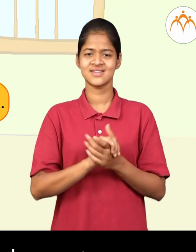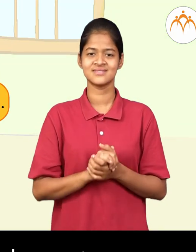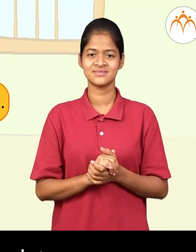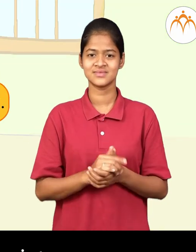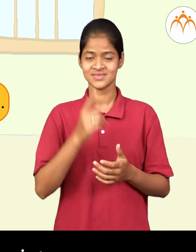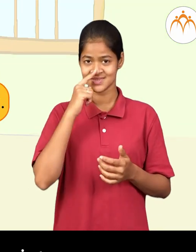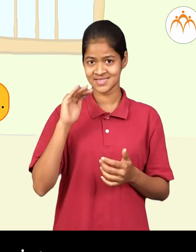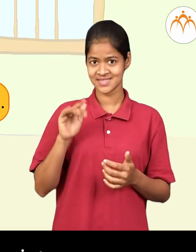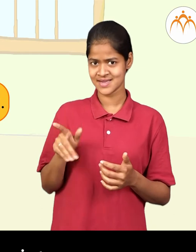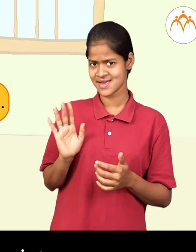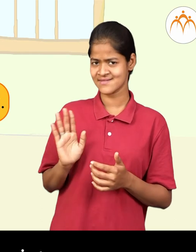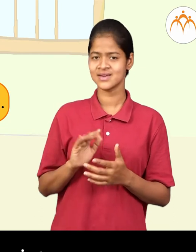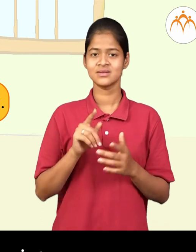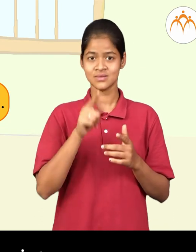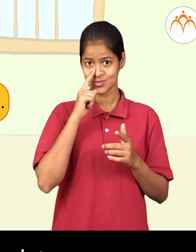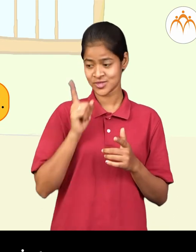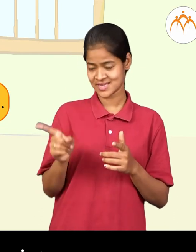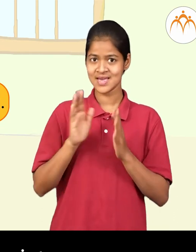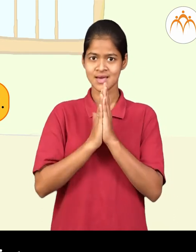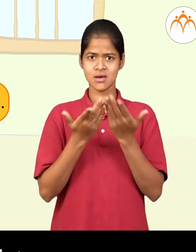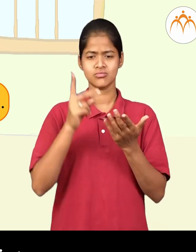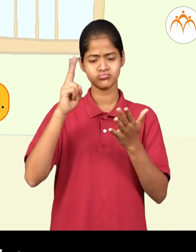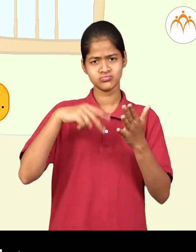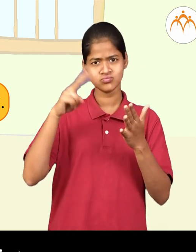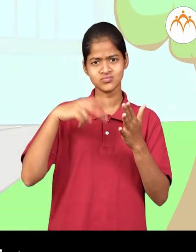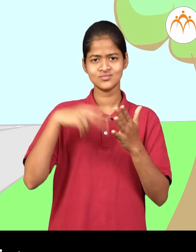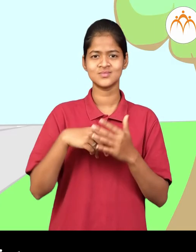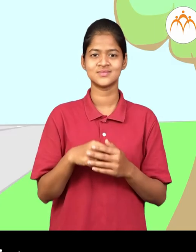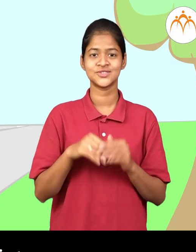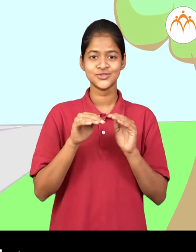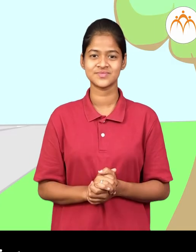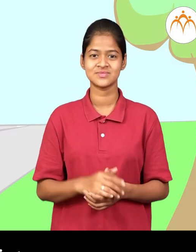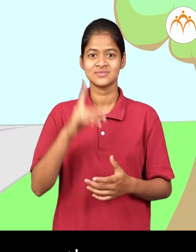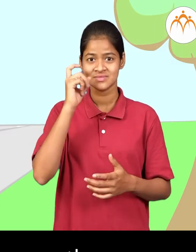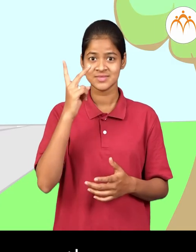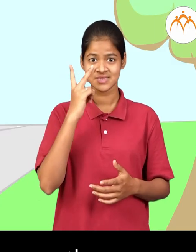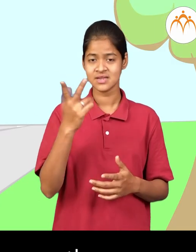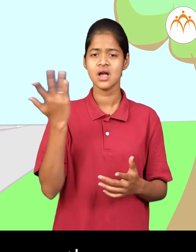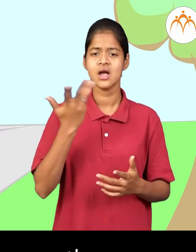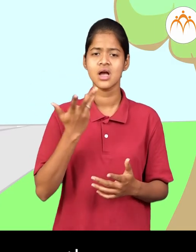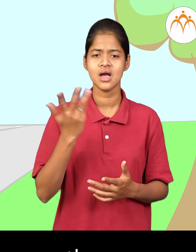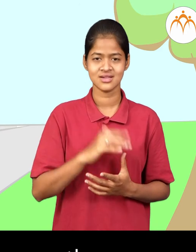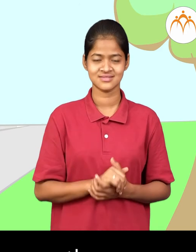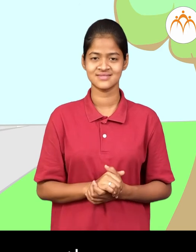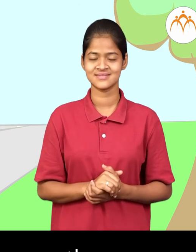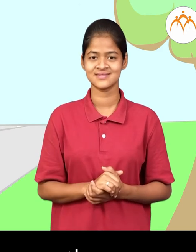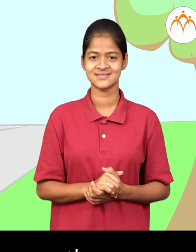to describe the picture look at the pictures tell me what all you see there